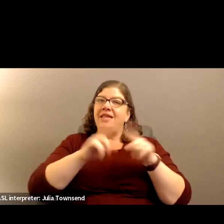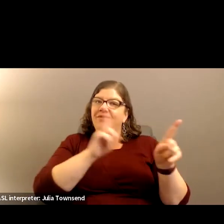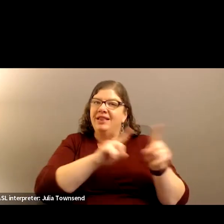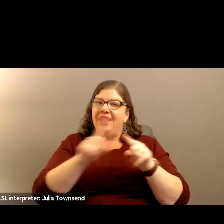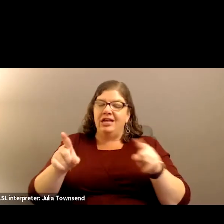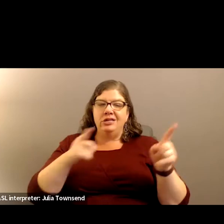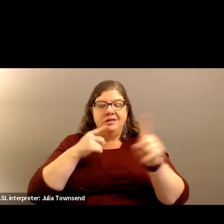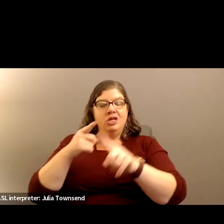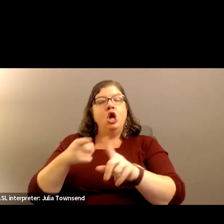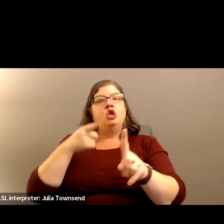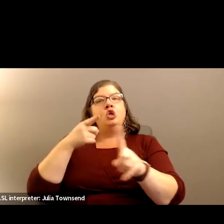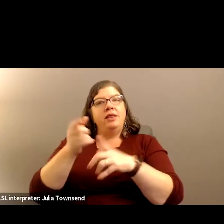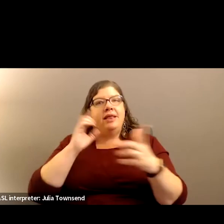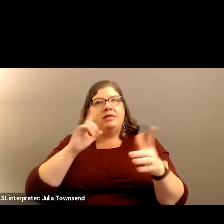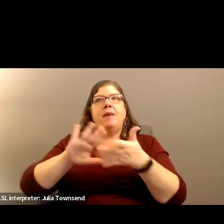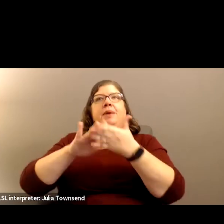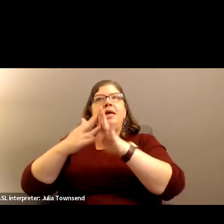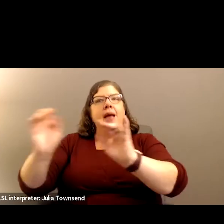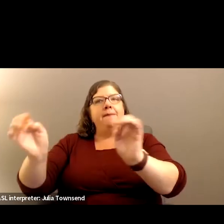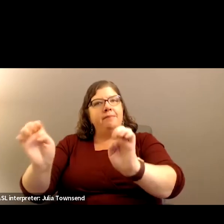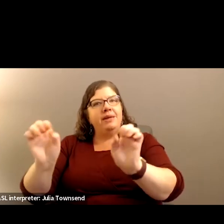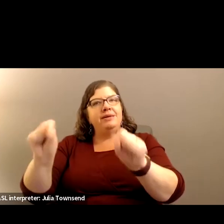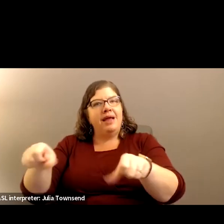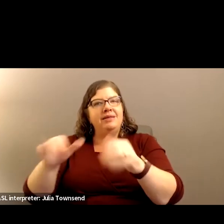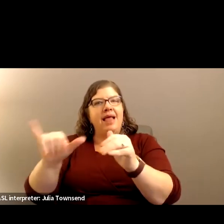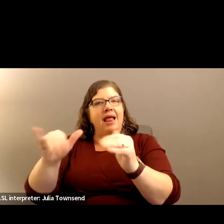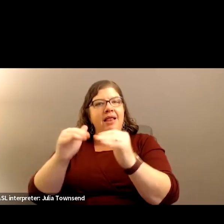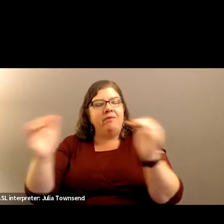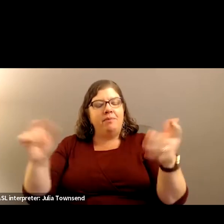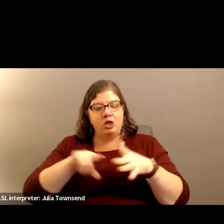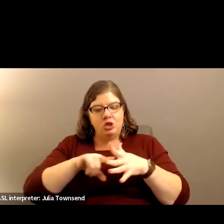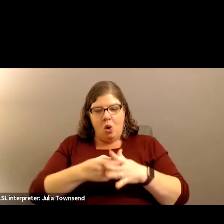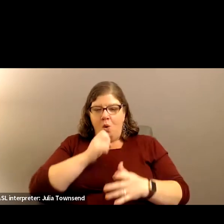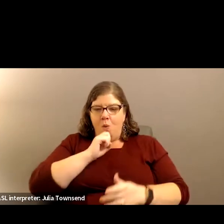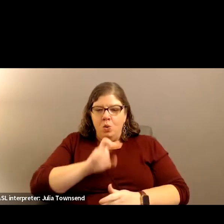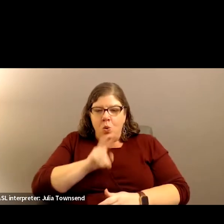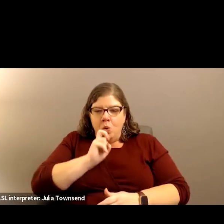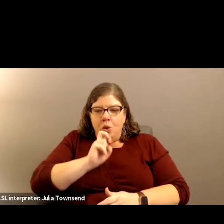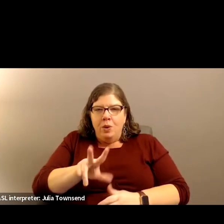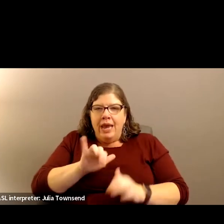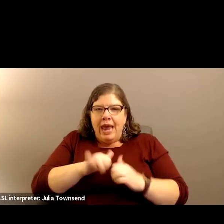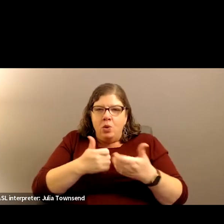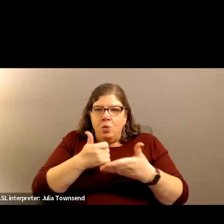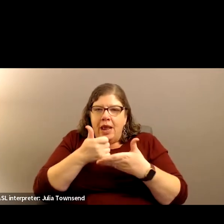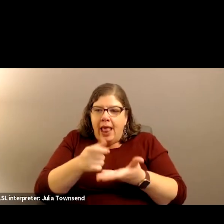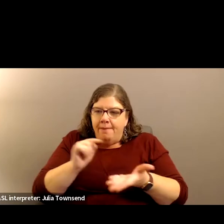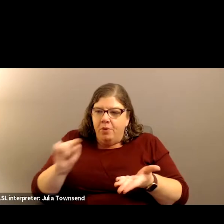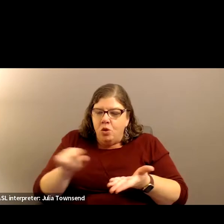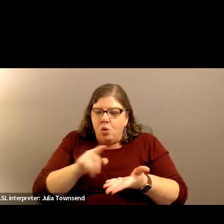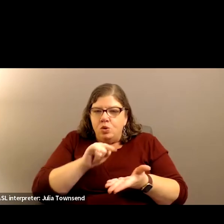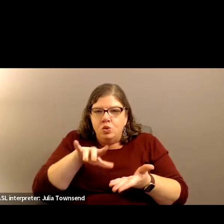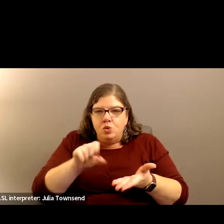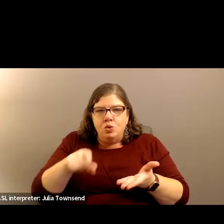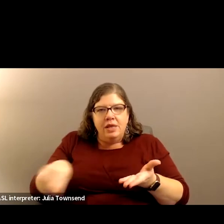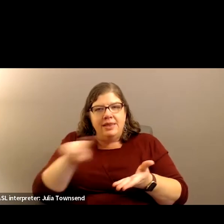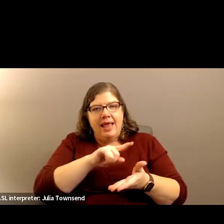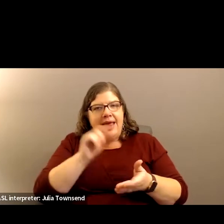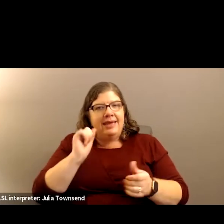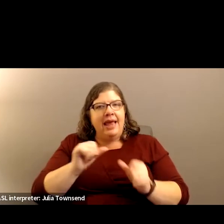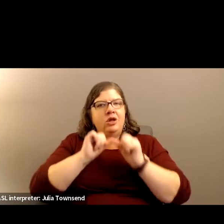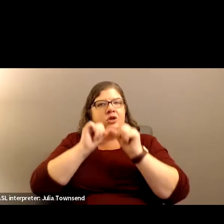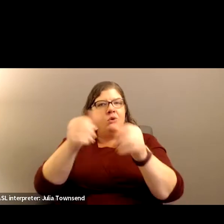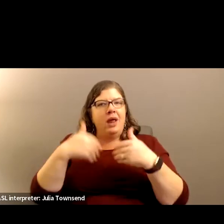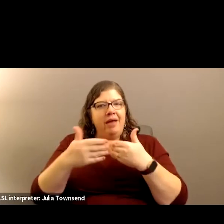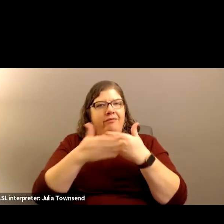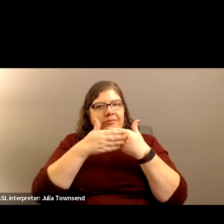things that certainly rise up to that crisis level. But can we even start as little as two and three years? How do we help those tools that they can carry on to do that?